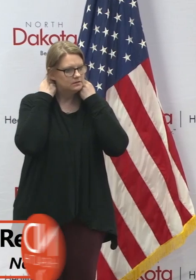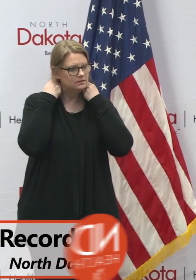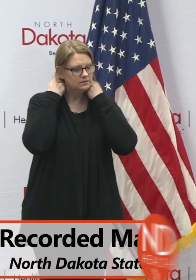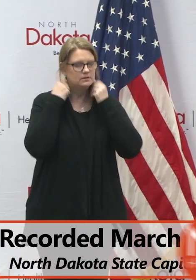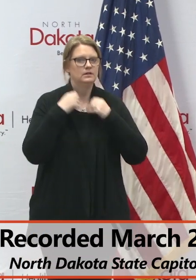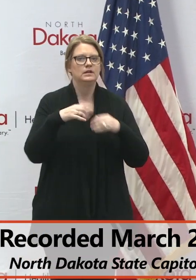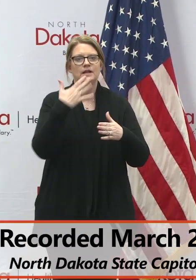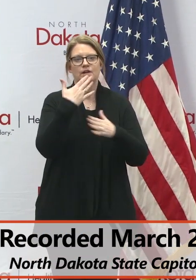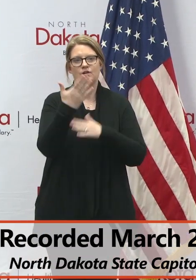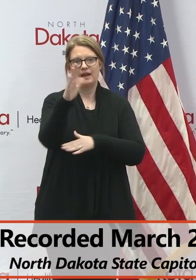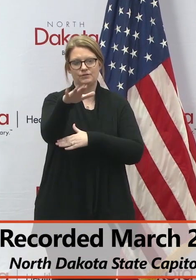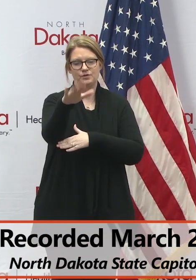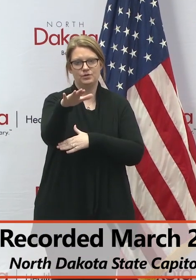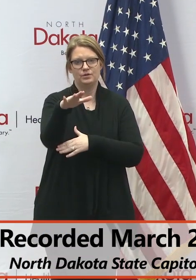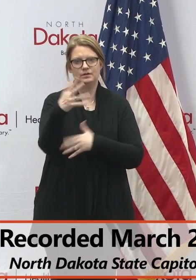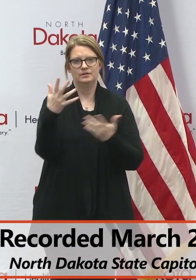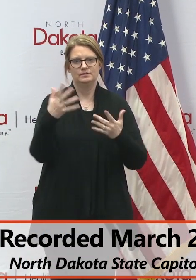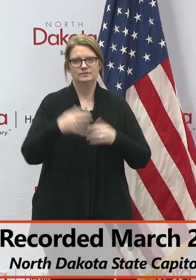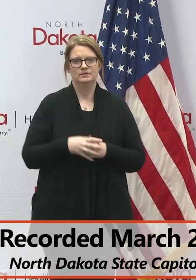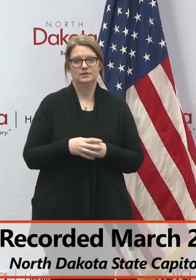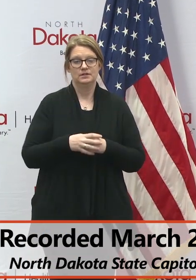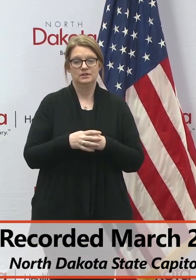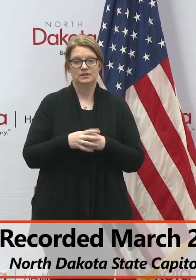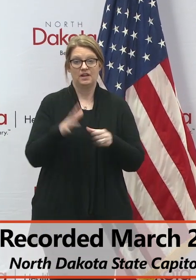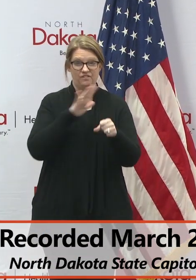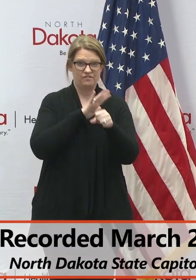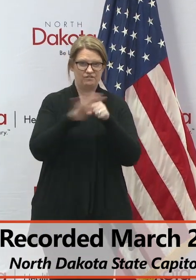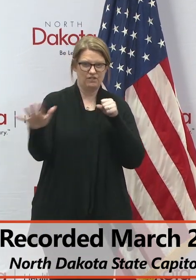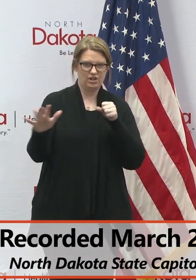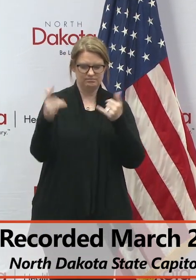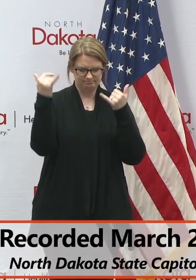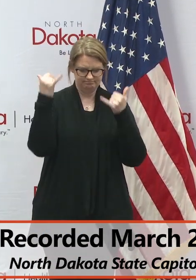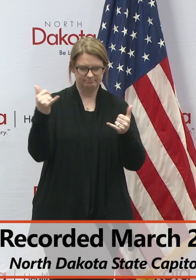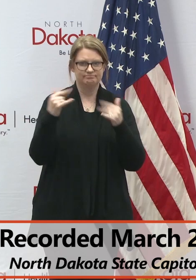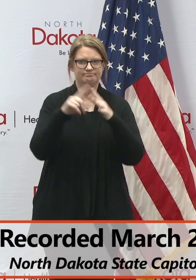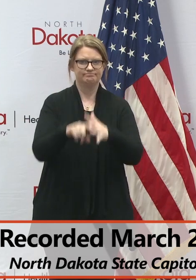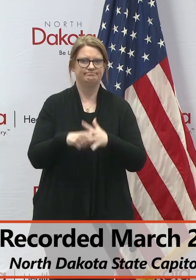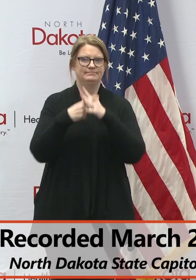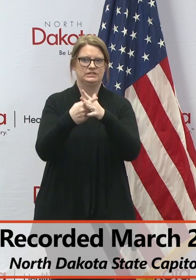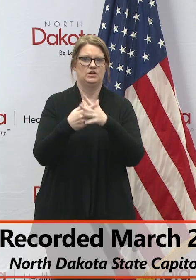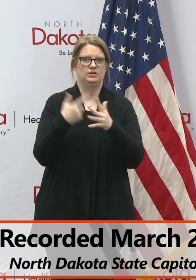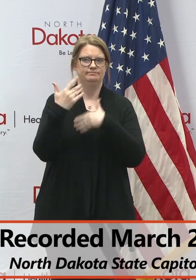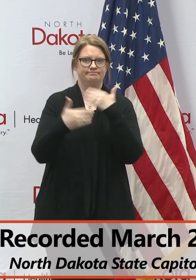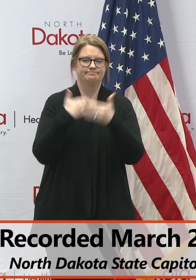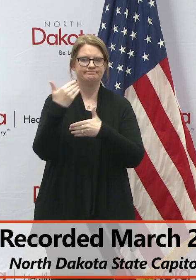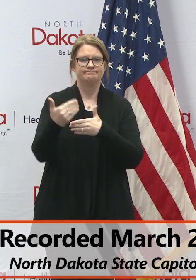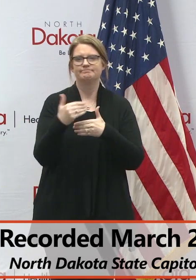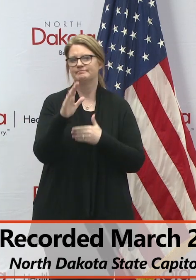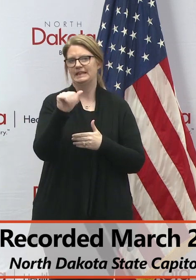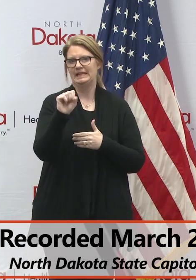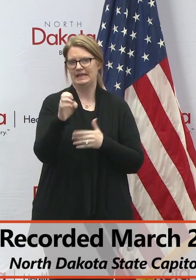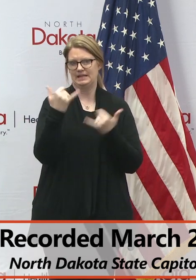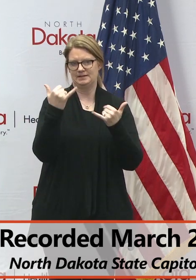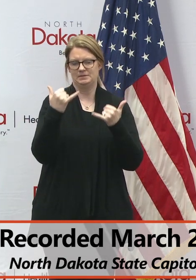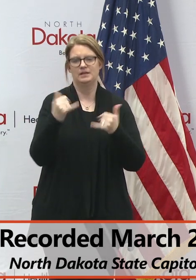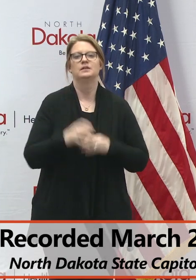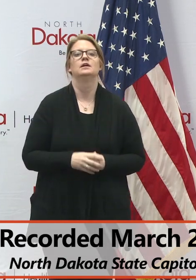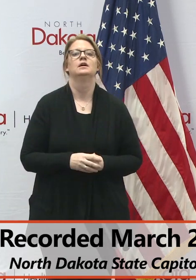Good afternoon. We've got a full update today, so we're going to jump right into the case update.